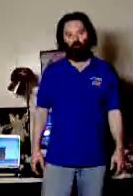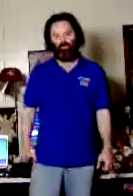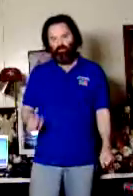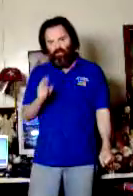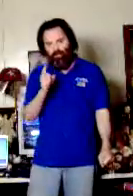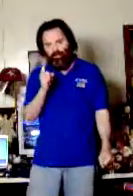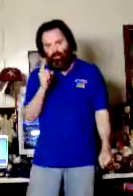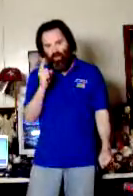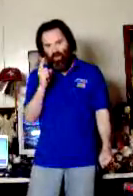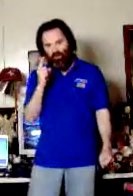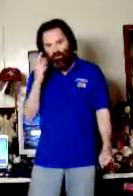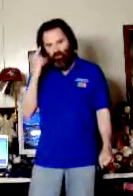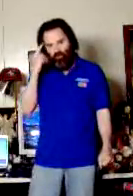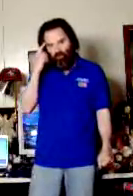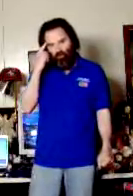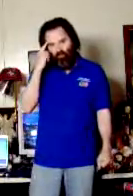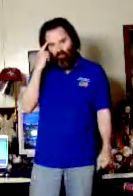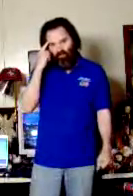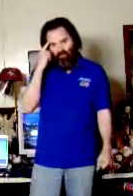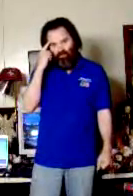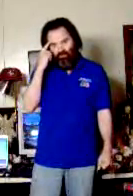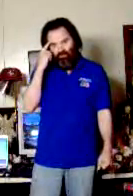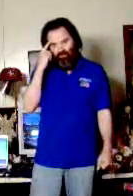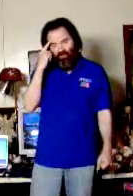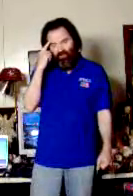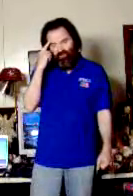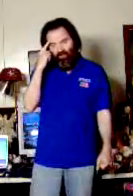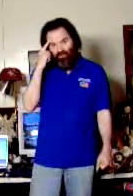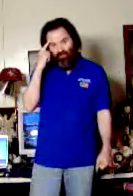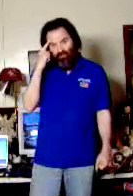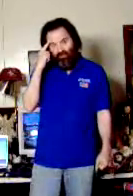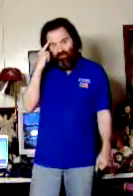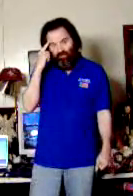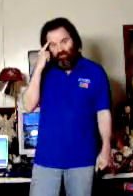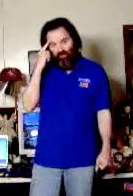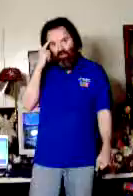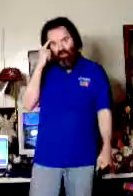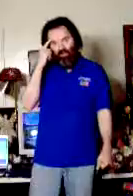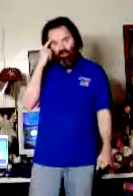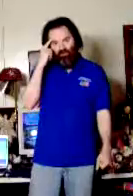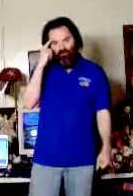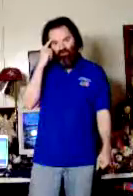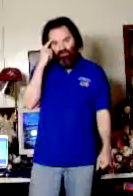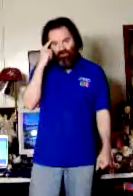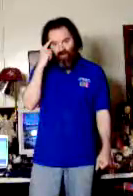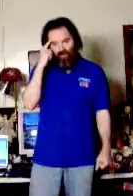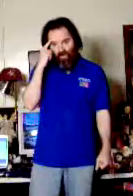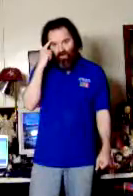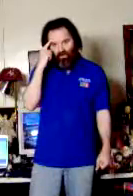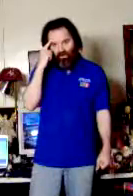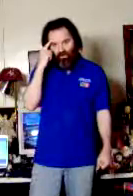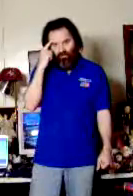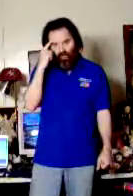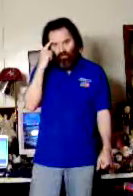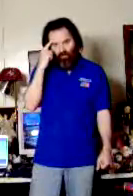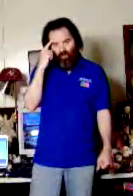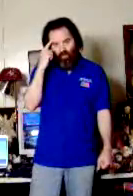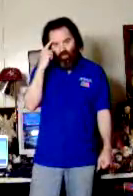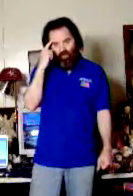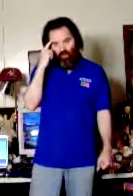Ted is commanding the things inside of Ted's brain, the spiritual and the things, in the name of Jesus Christ, tell me, in order,